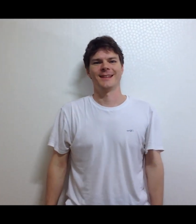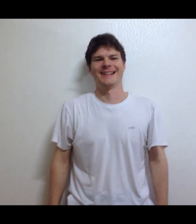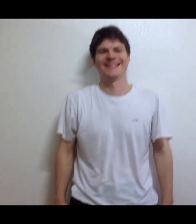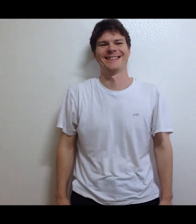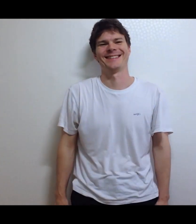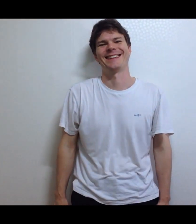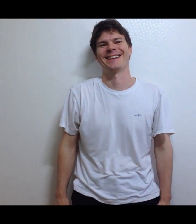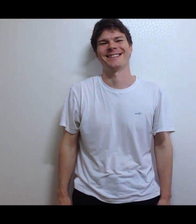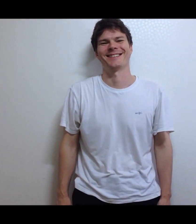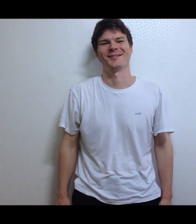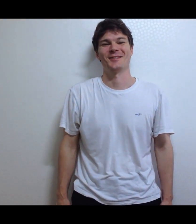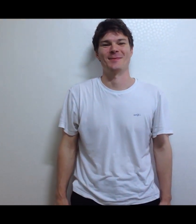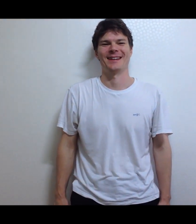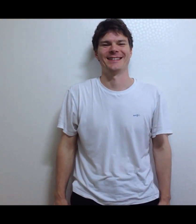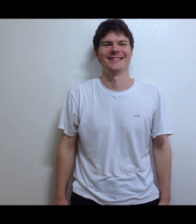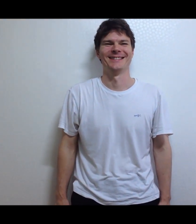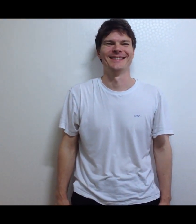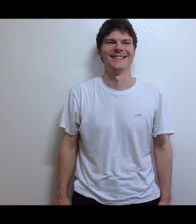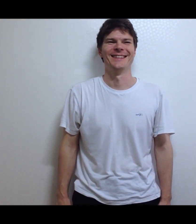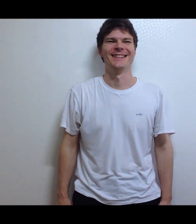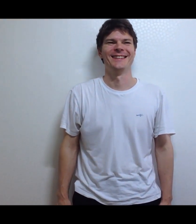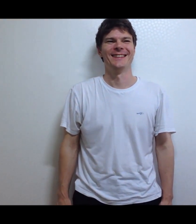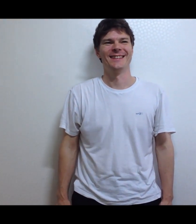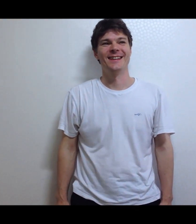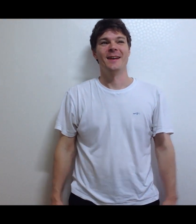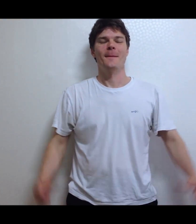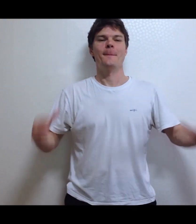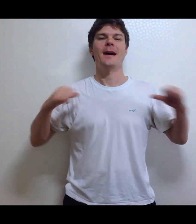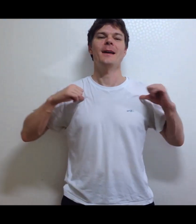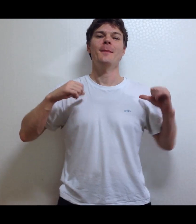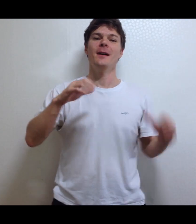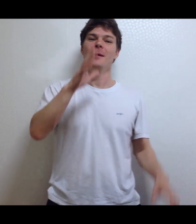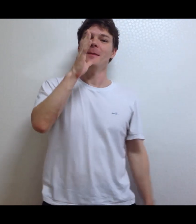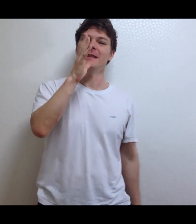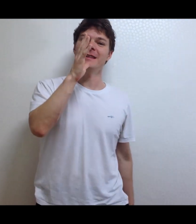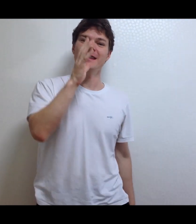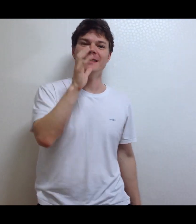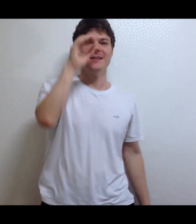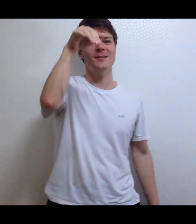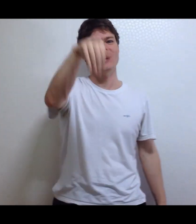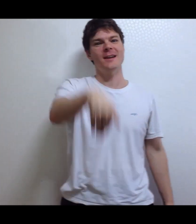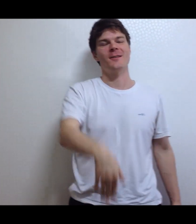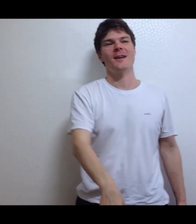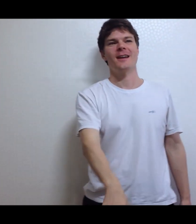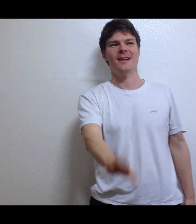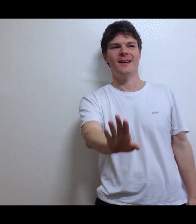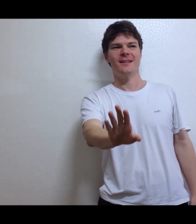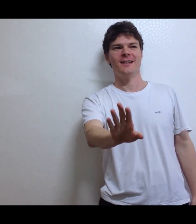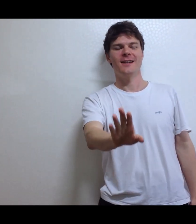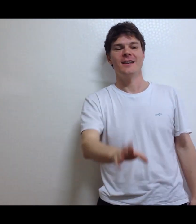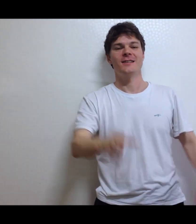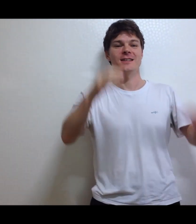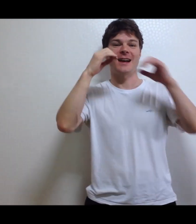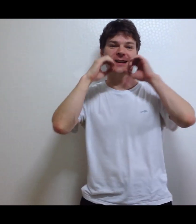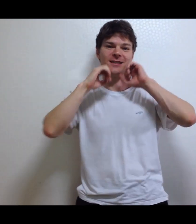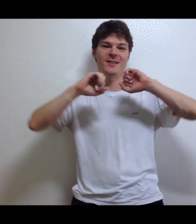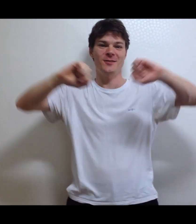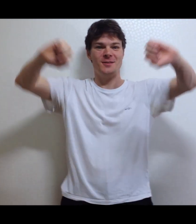Let's learn the song My mom isn't a great greyhunk She's got no